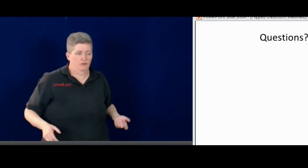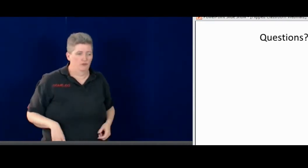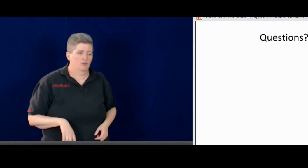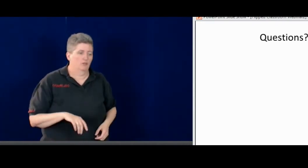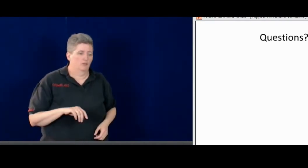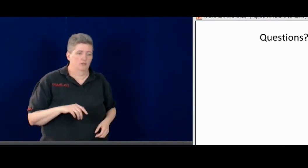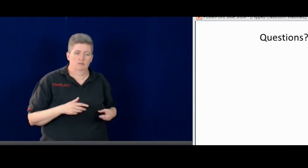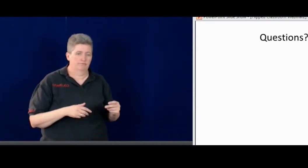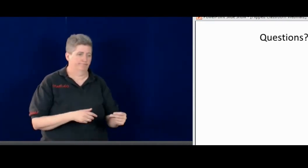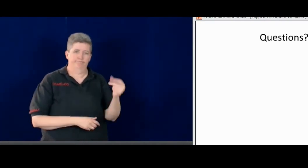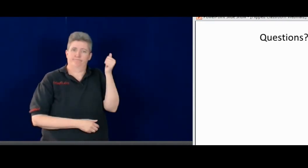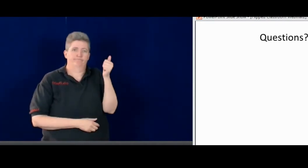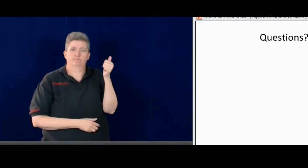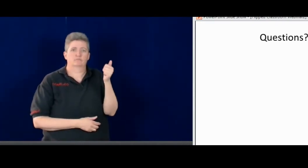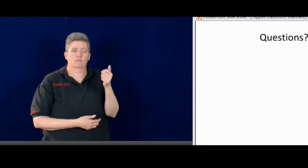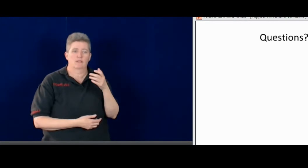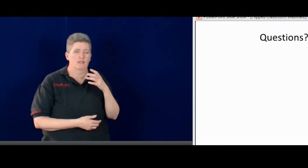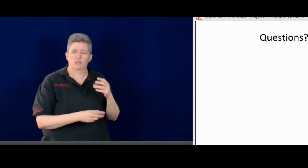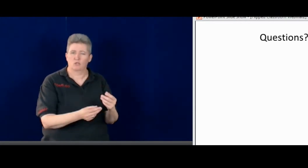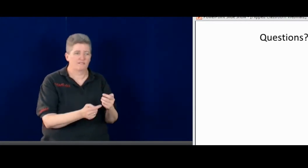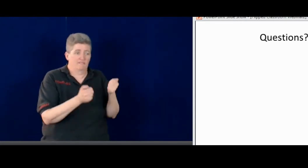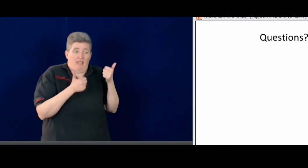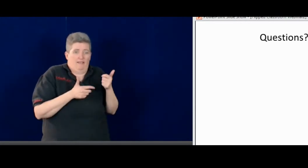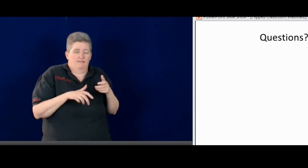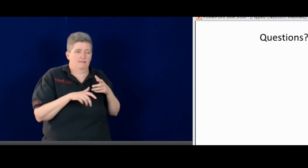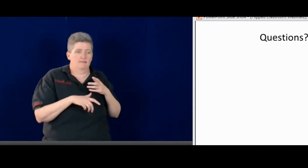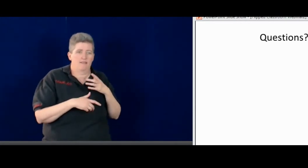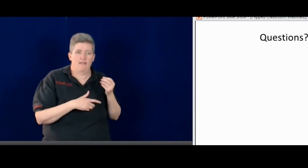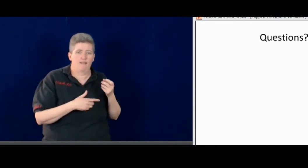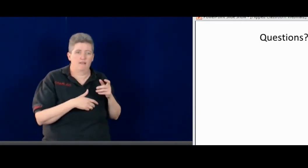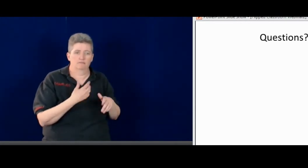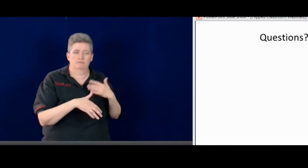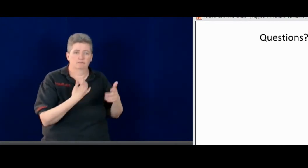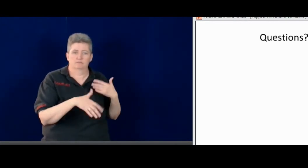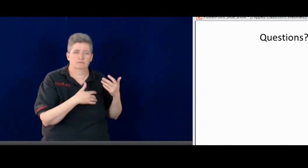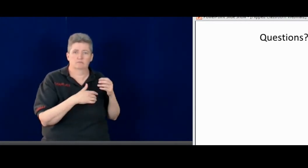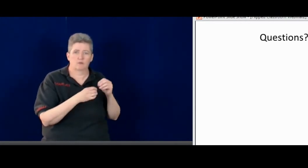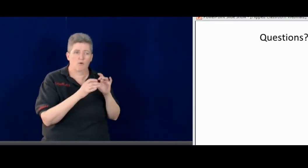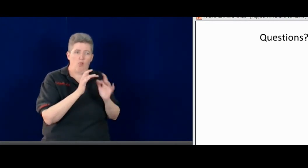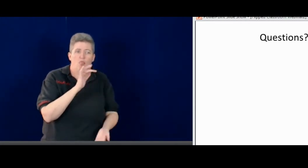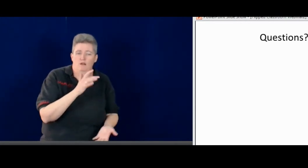I've never had a problem uploading. It immediately does it very quick.